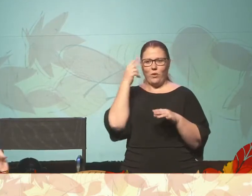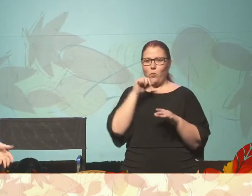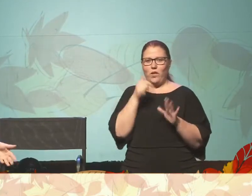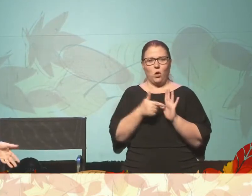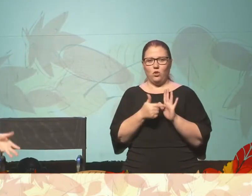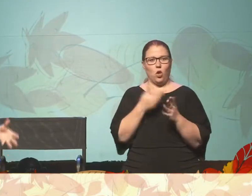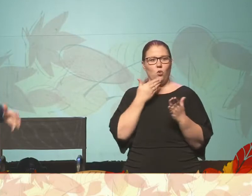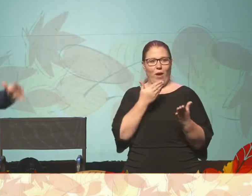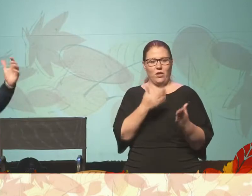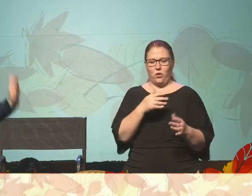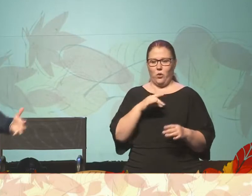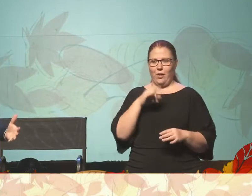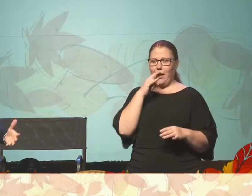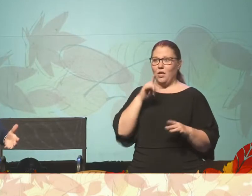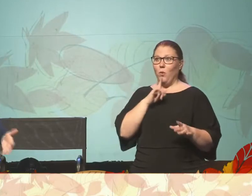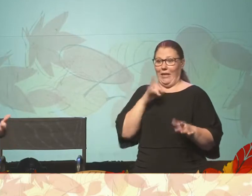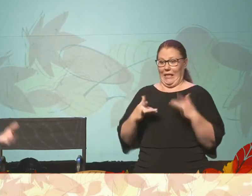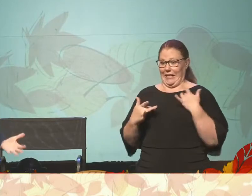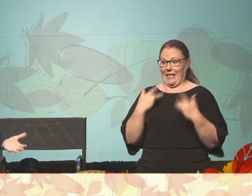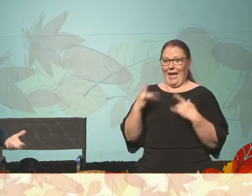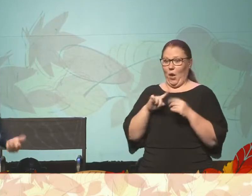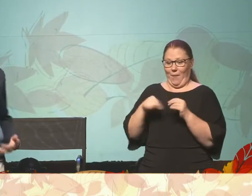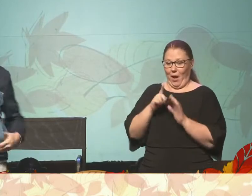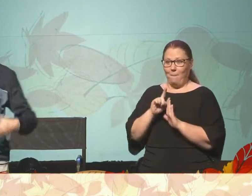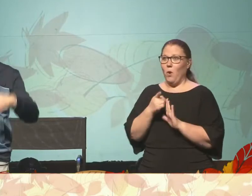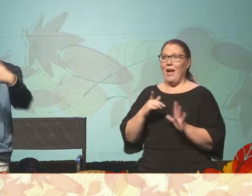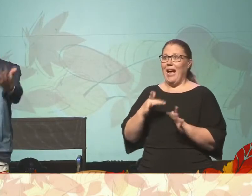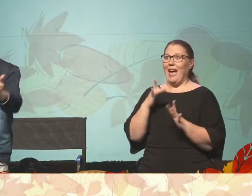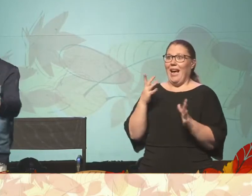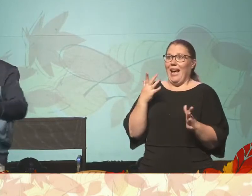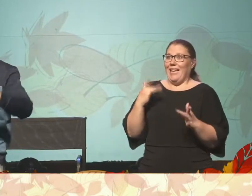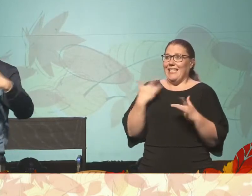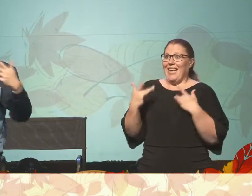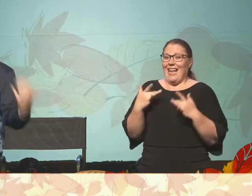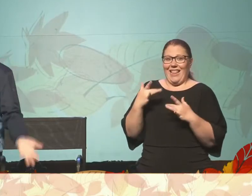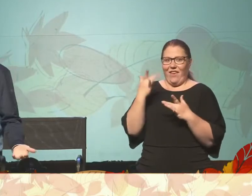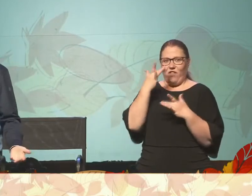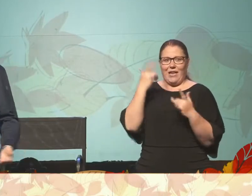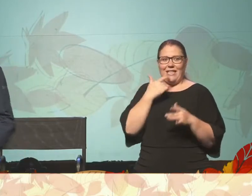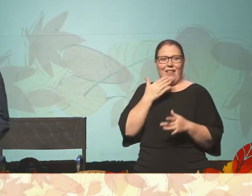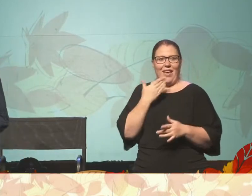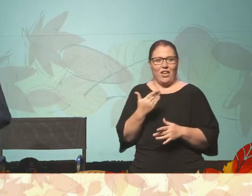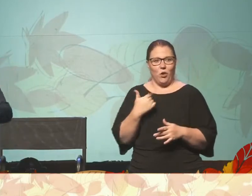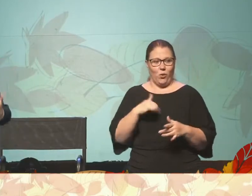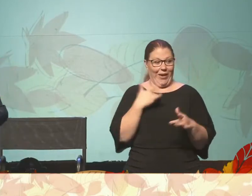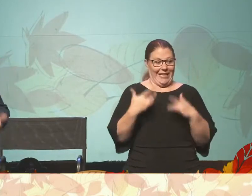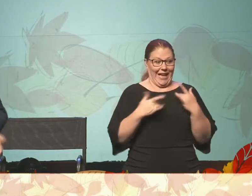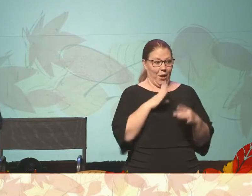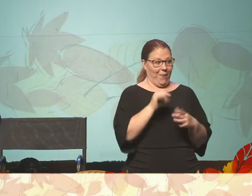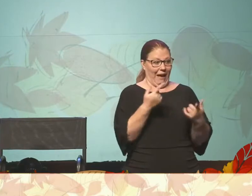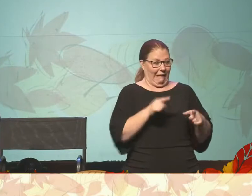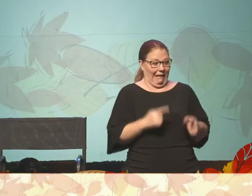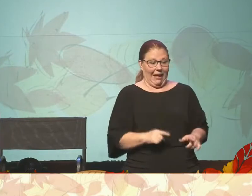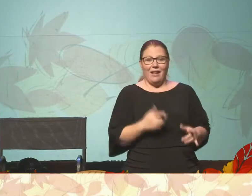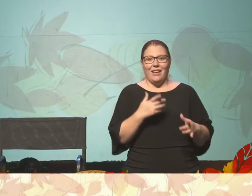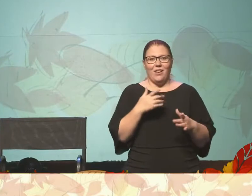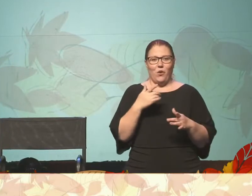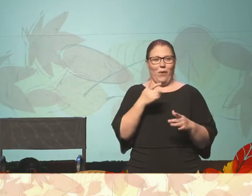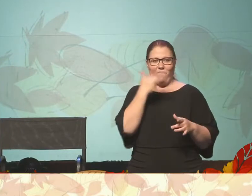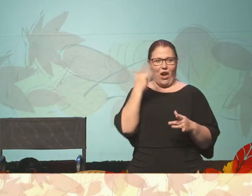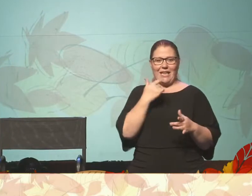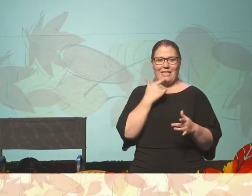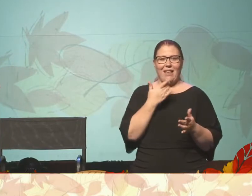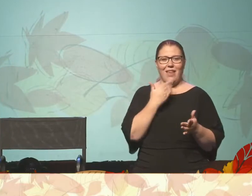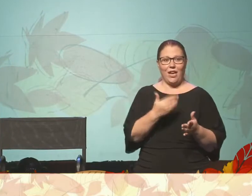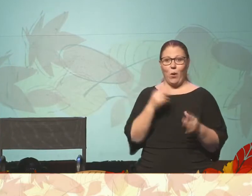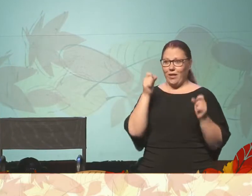gratitude. Why our kids can get so excited about a moment that they forget to say thank you, or we can get so excited by what's happening, we say thank you. Now, surprise